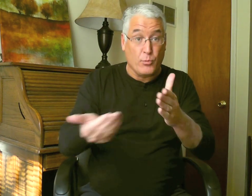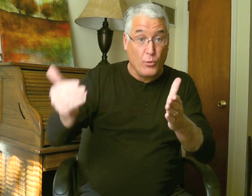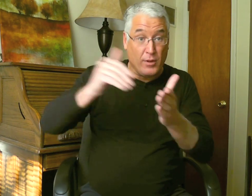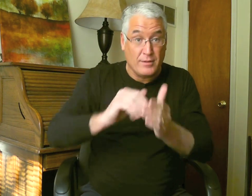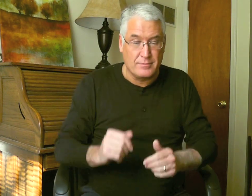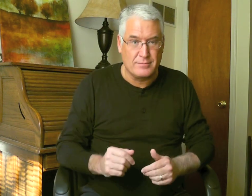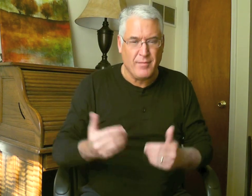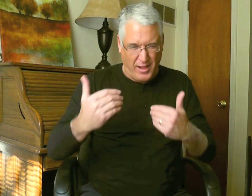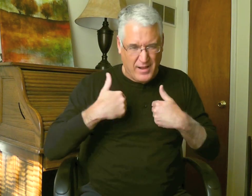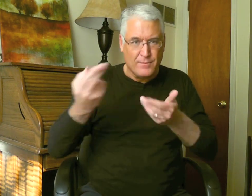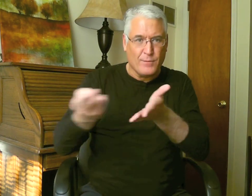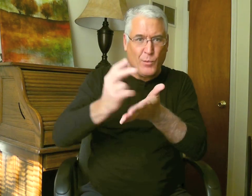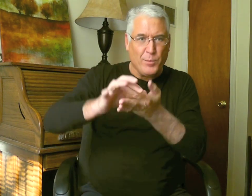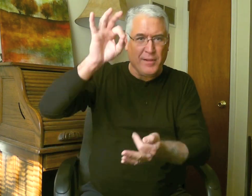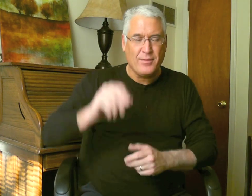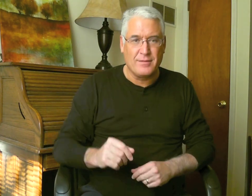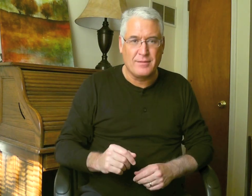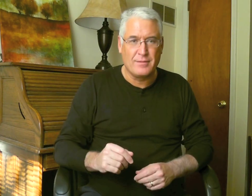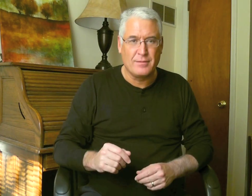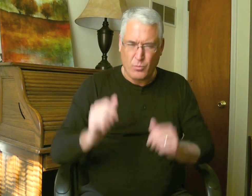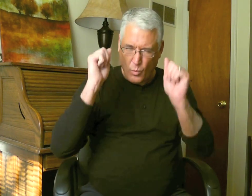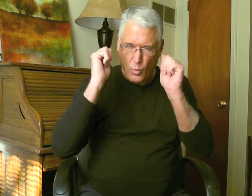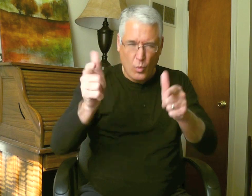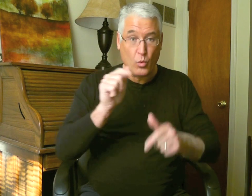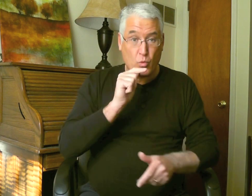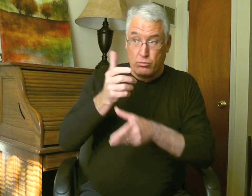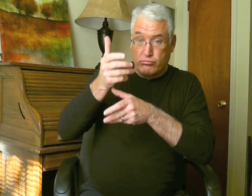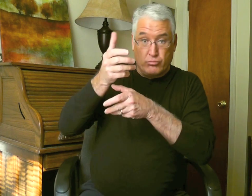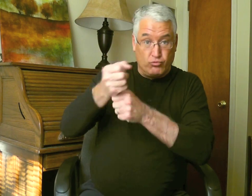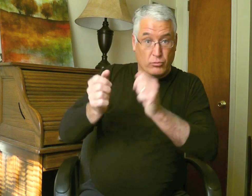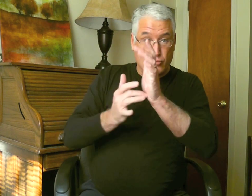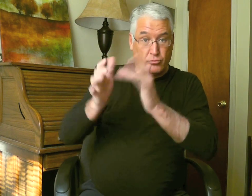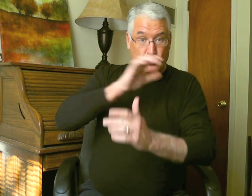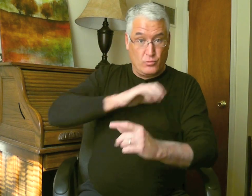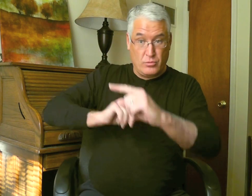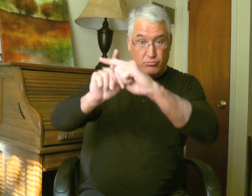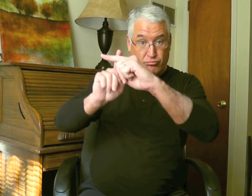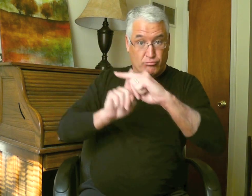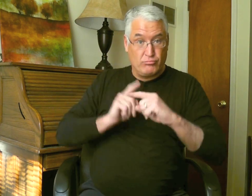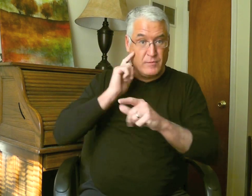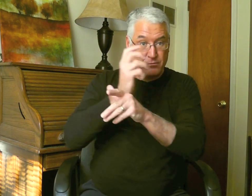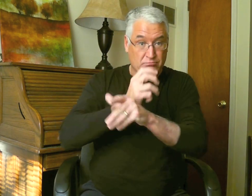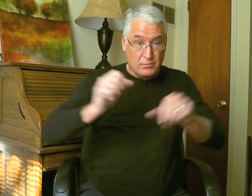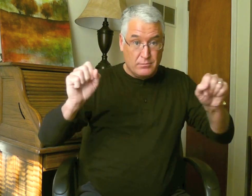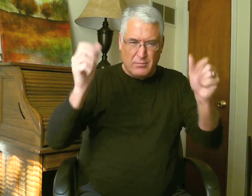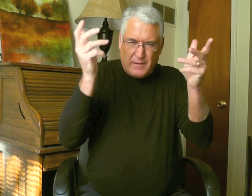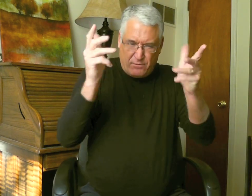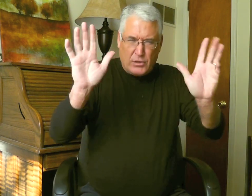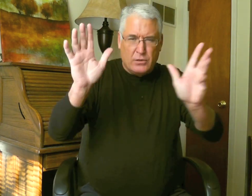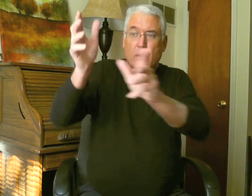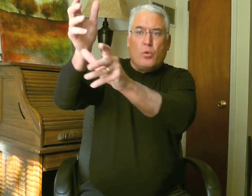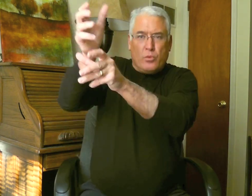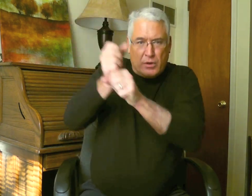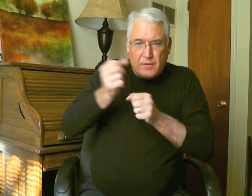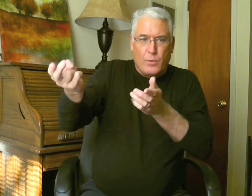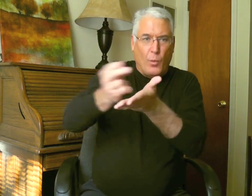truly been born again have the Holy Spirit. All, all who trust in Jesus for salvation, all